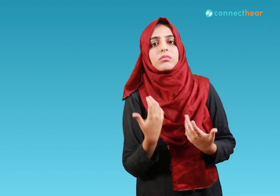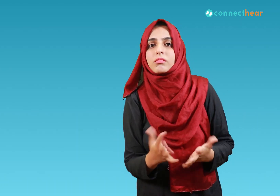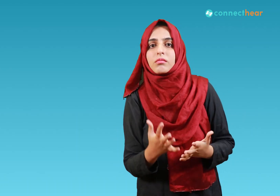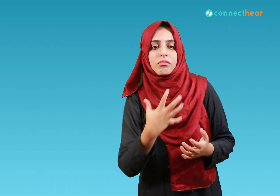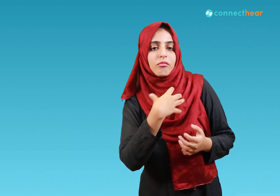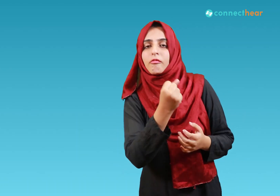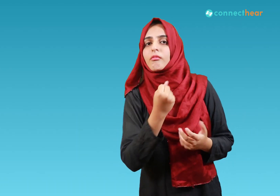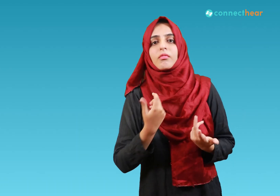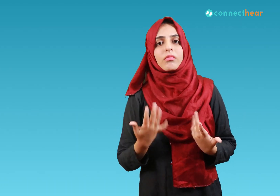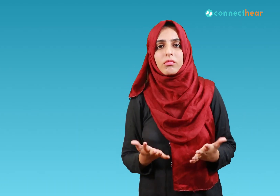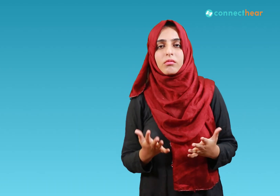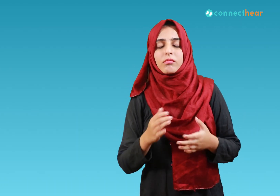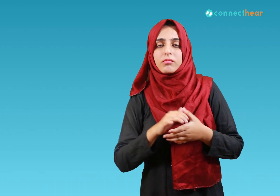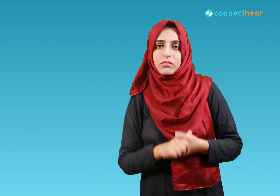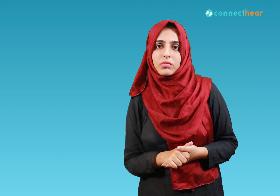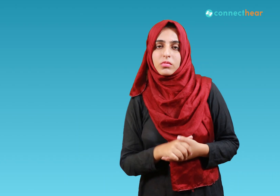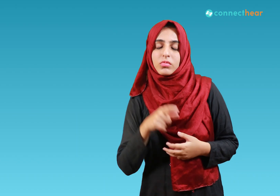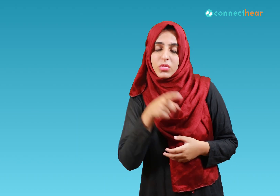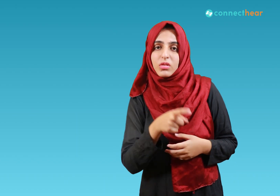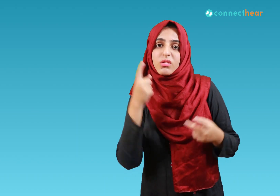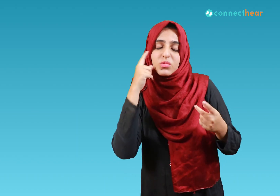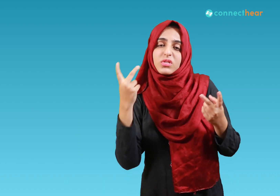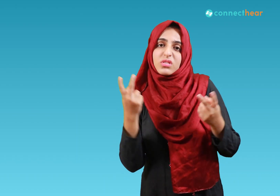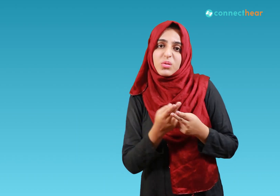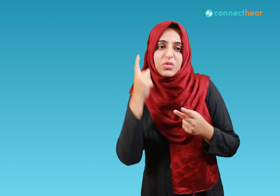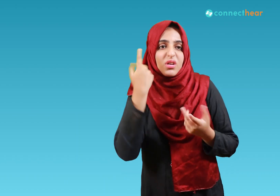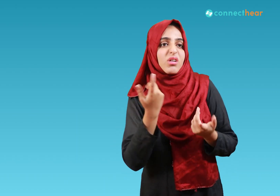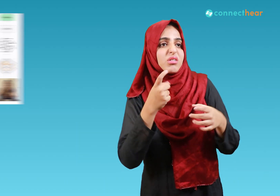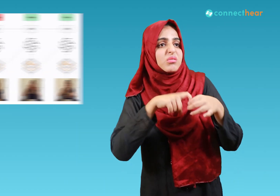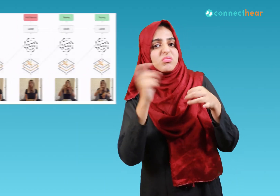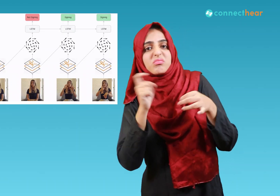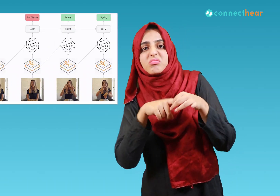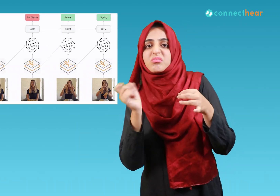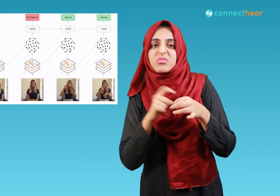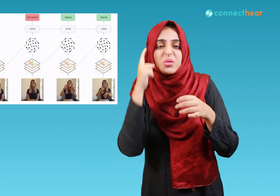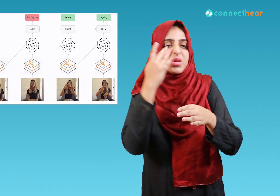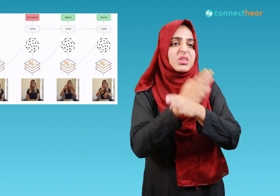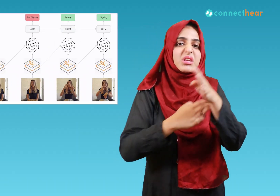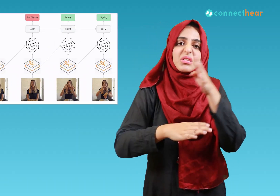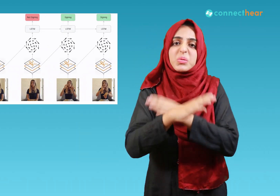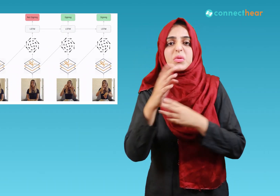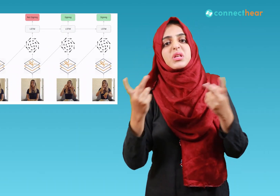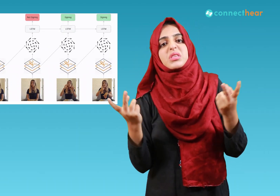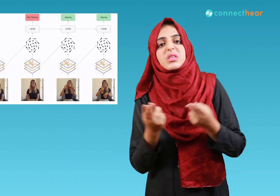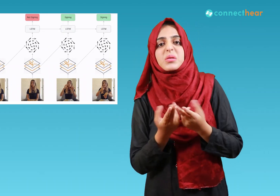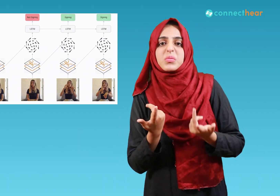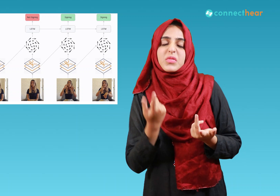and this could essentially leave out people with certain disabilities like hearing impaired people